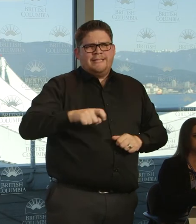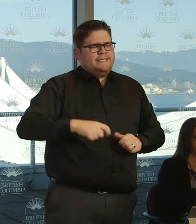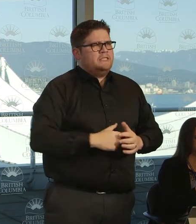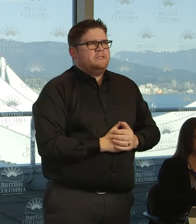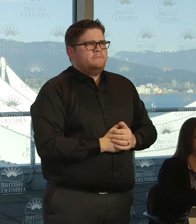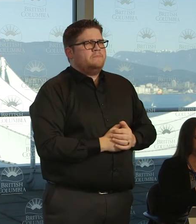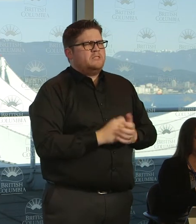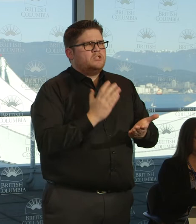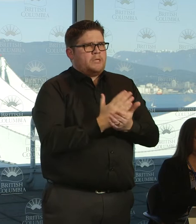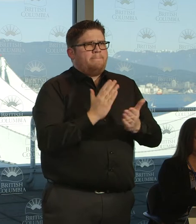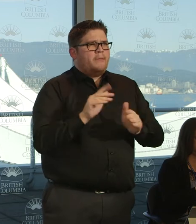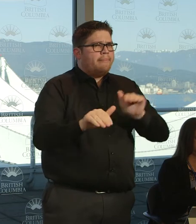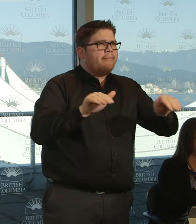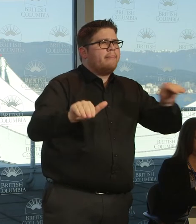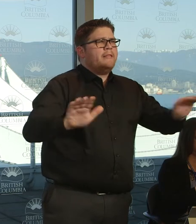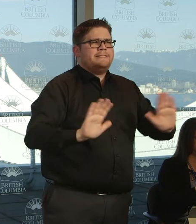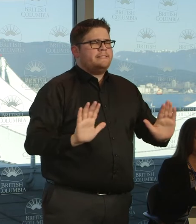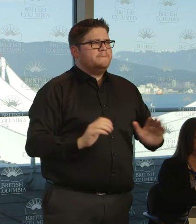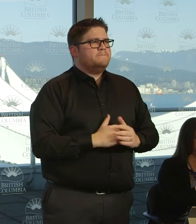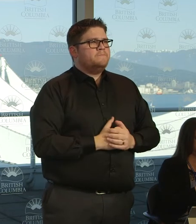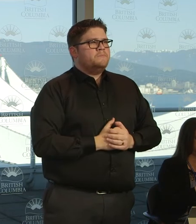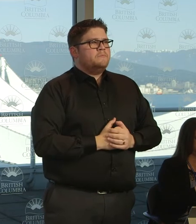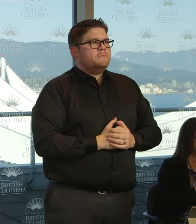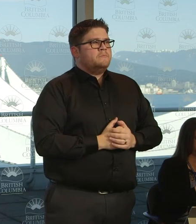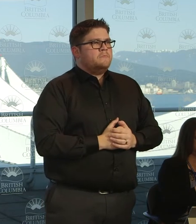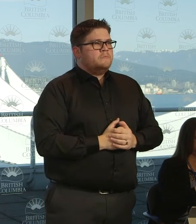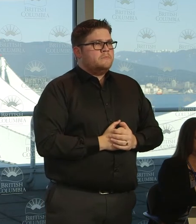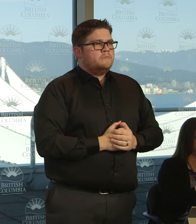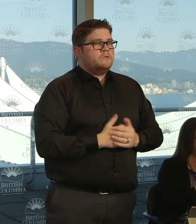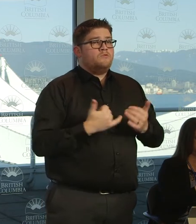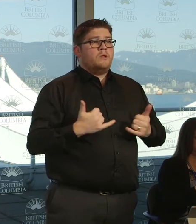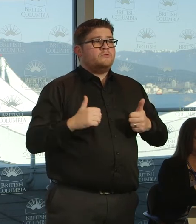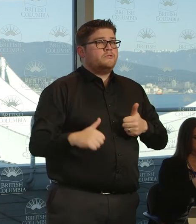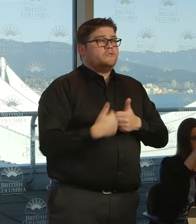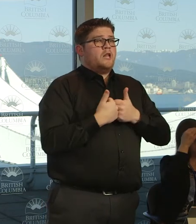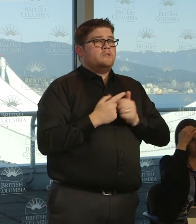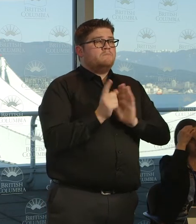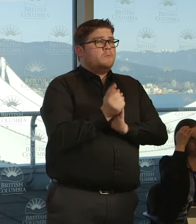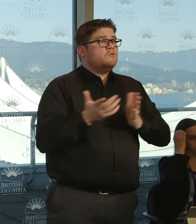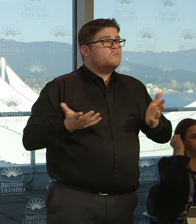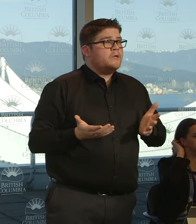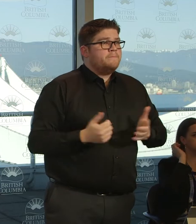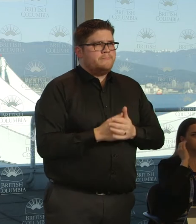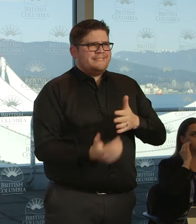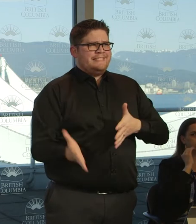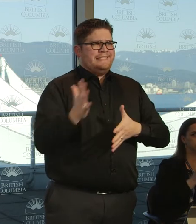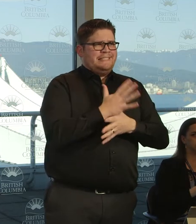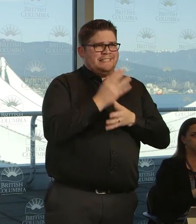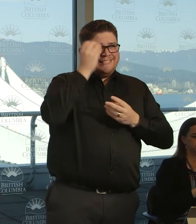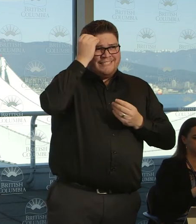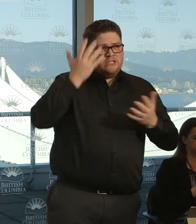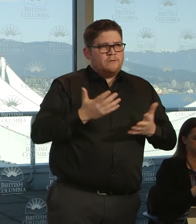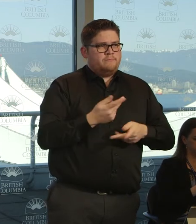So this is a challenging time where we need to really think about taking care of each other, taking care of our communities and our families,